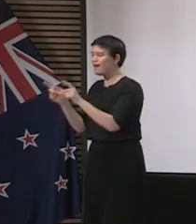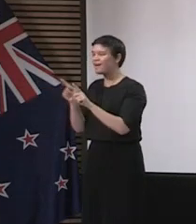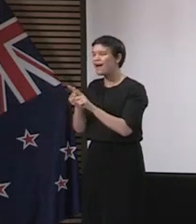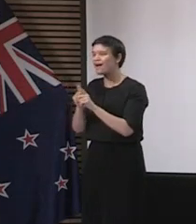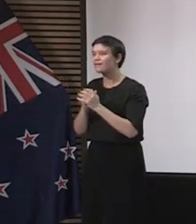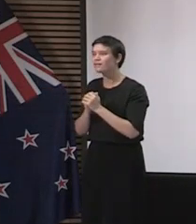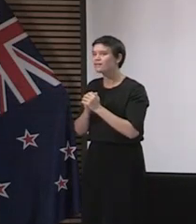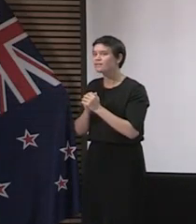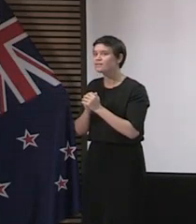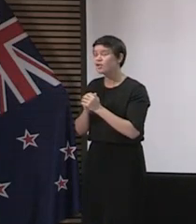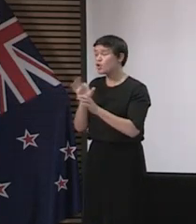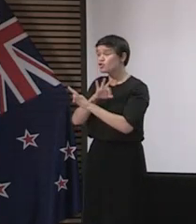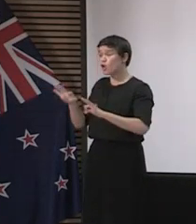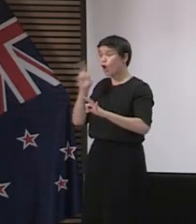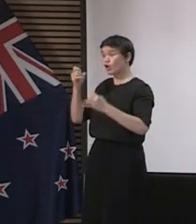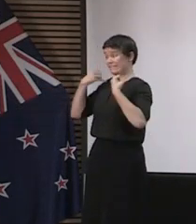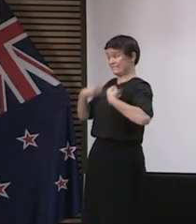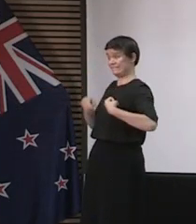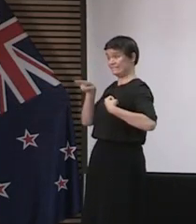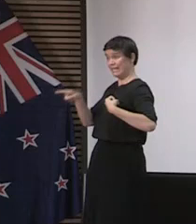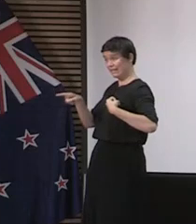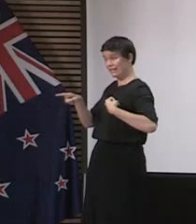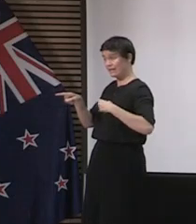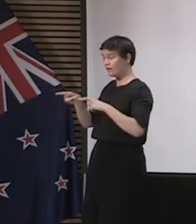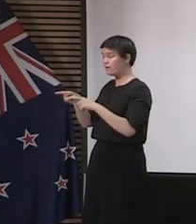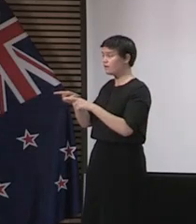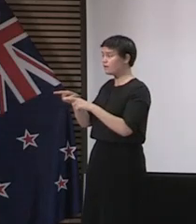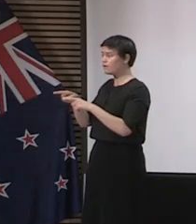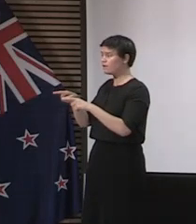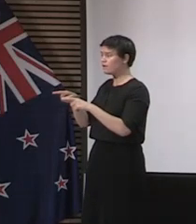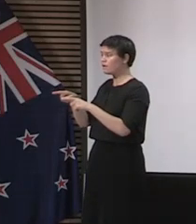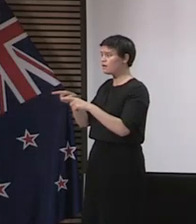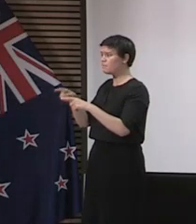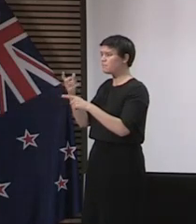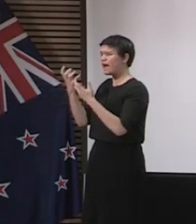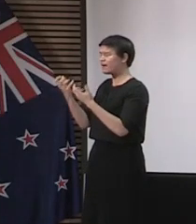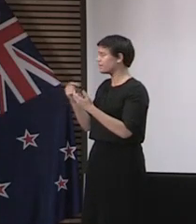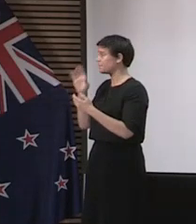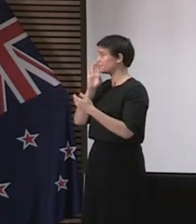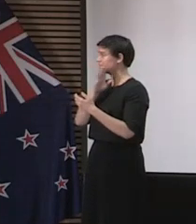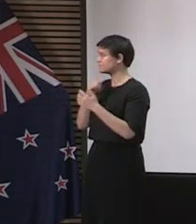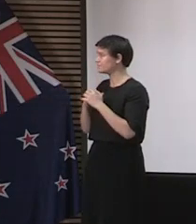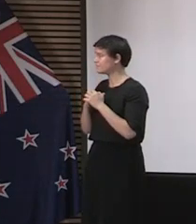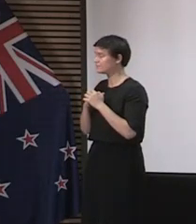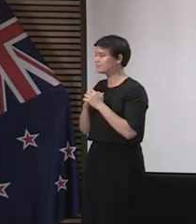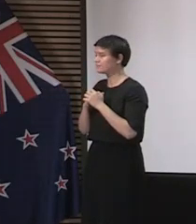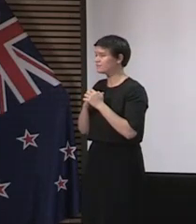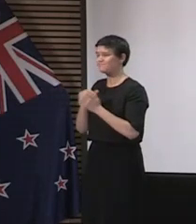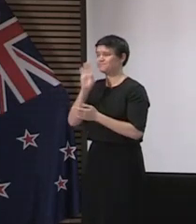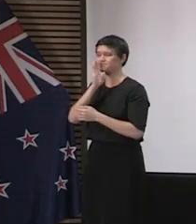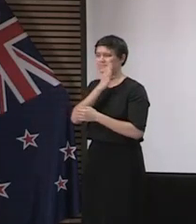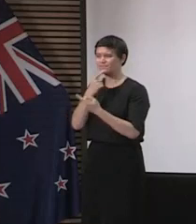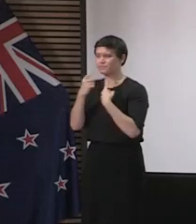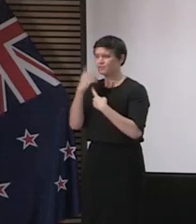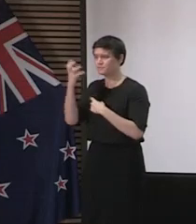at that point in time. And it's not clear whether their illness went away or whether they didn't have it in the first place. But the good thing is, as I say,